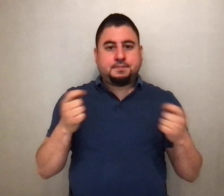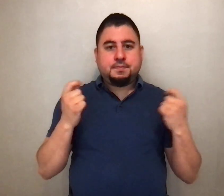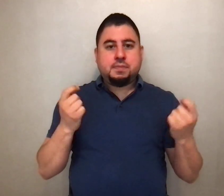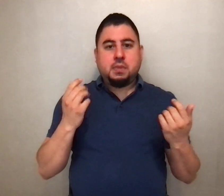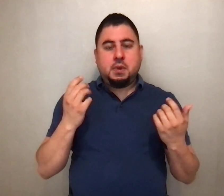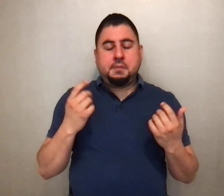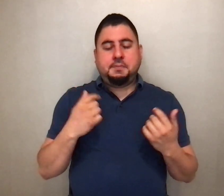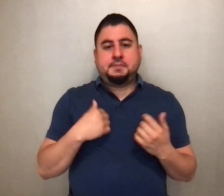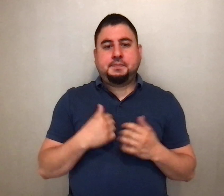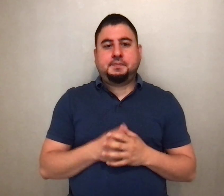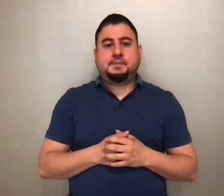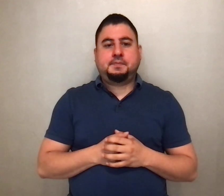Lord,